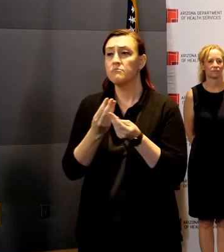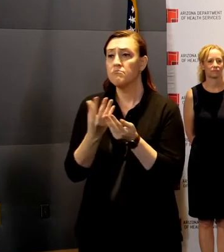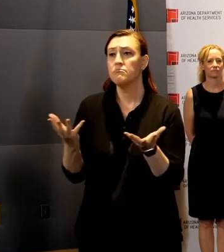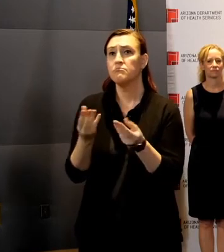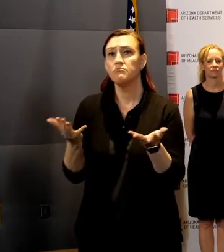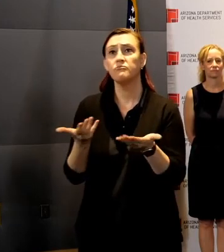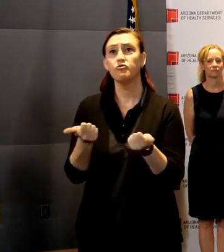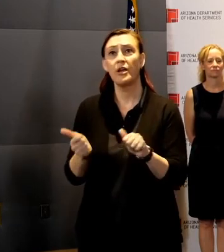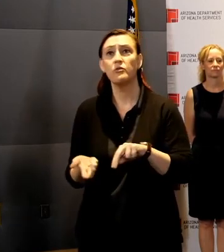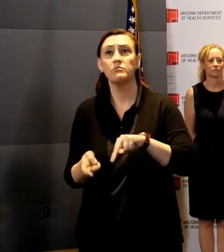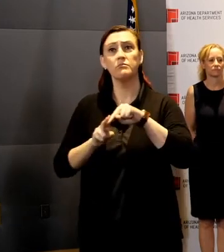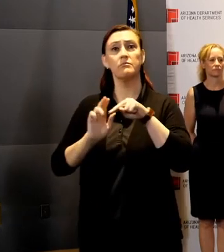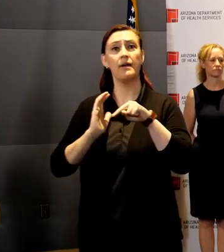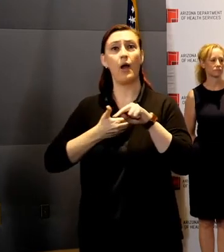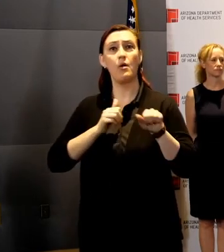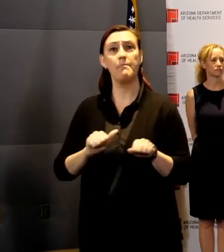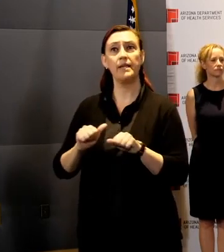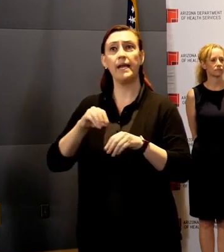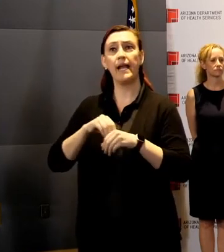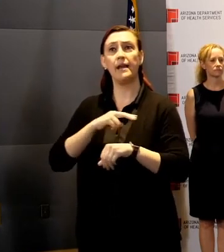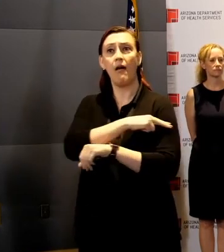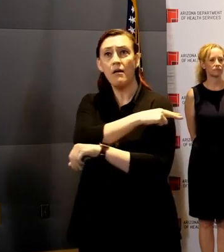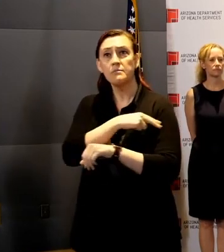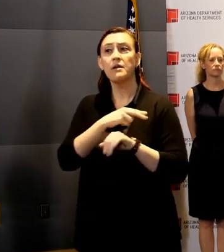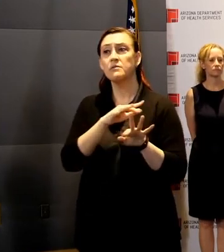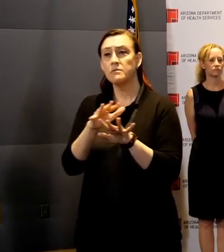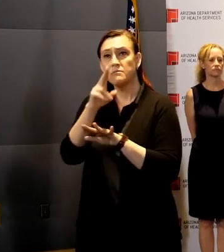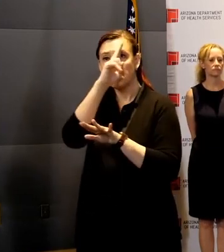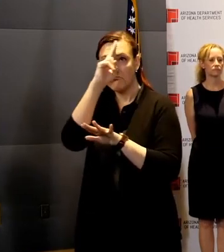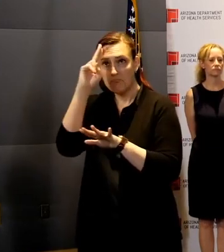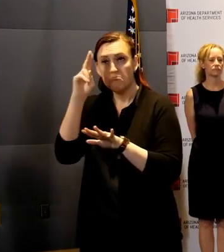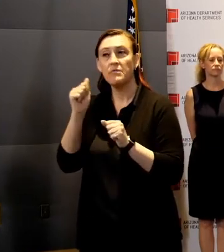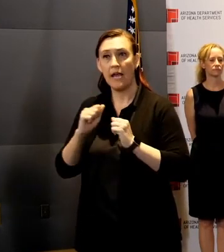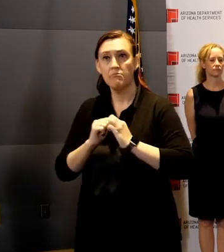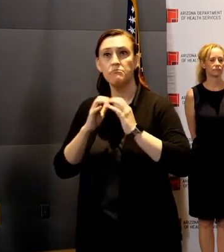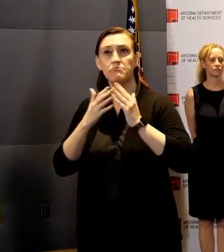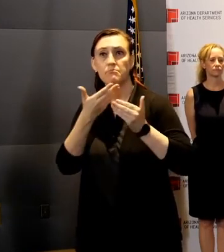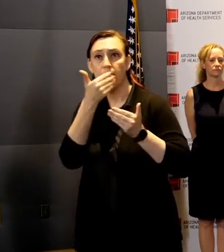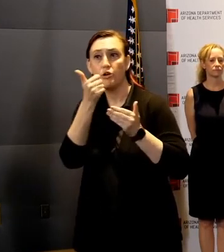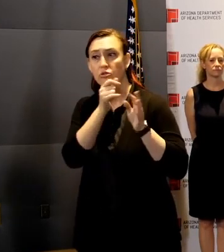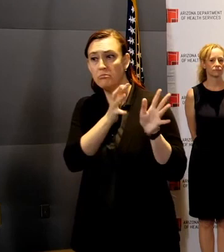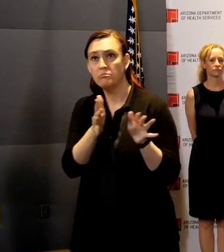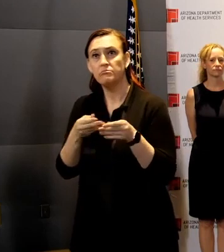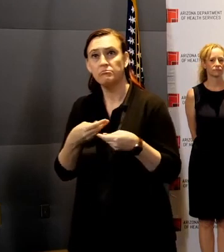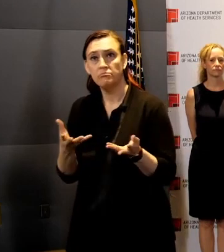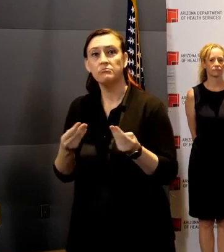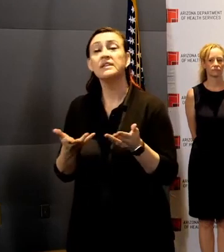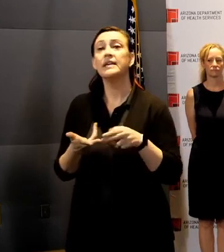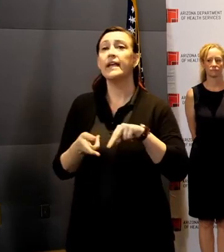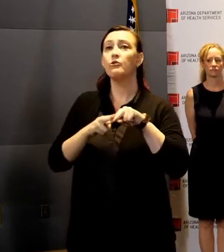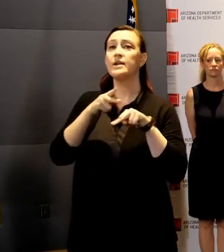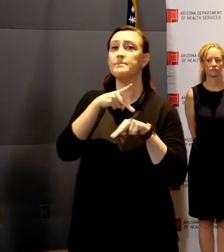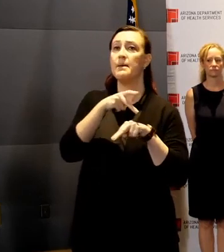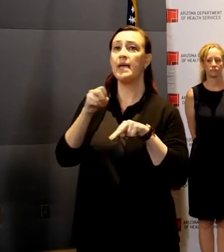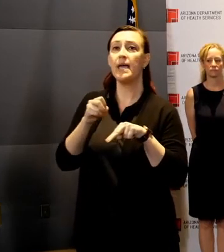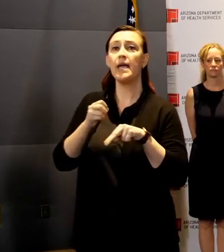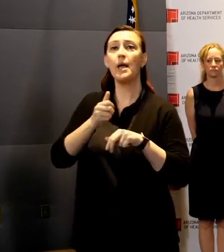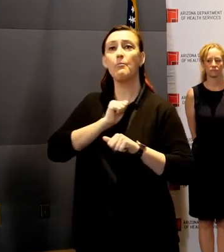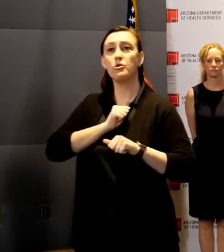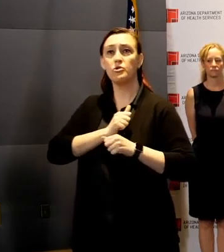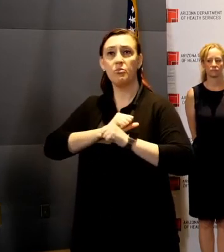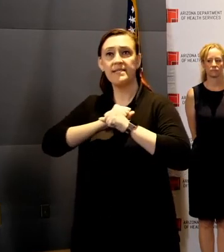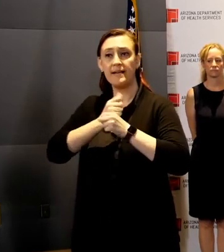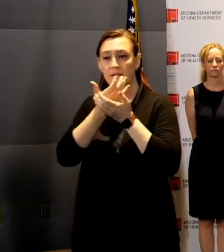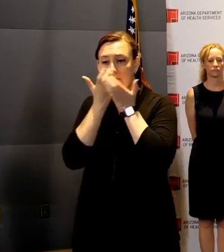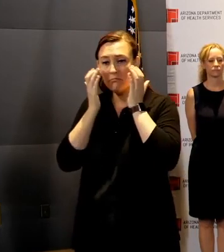our health care system, build PPE supplies and critical resources, and reduce the strain on distribution